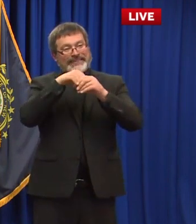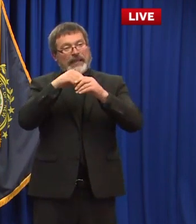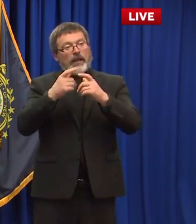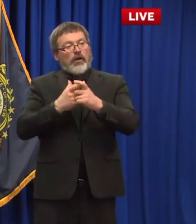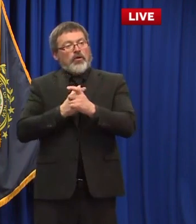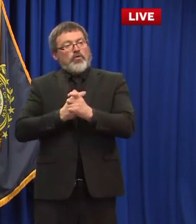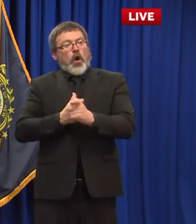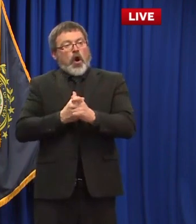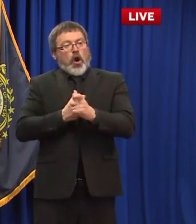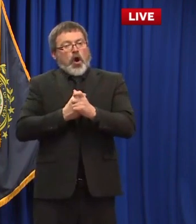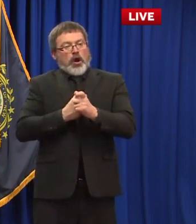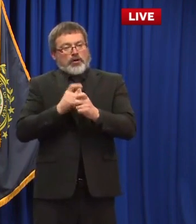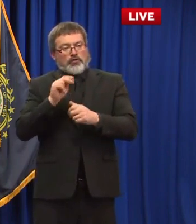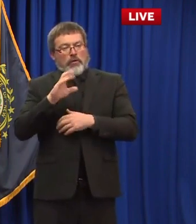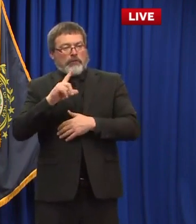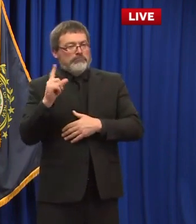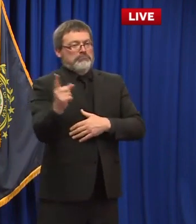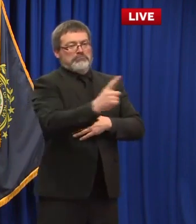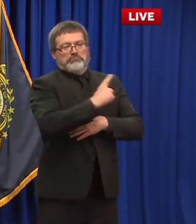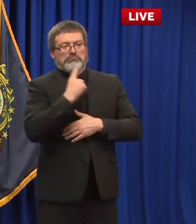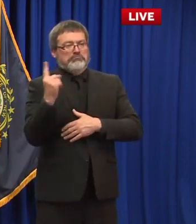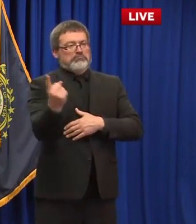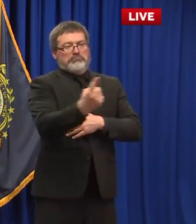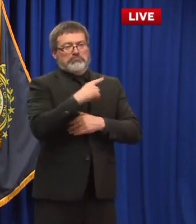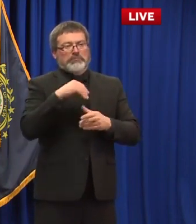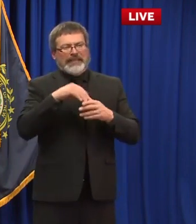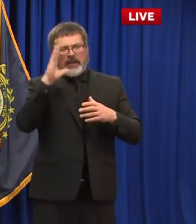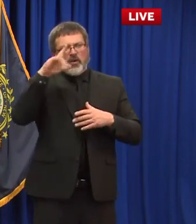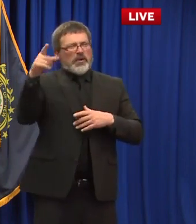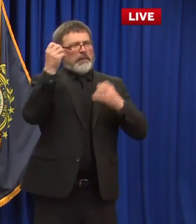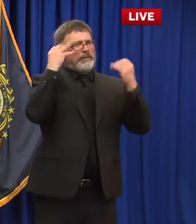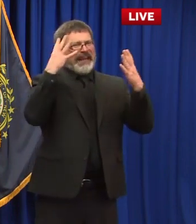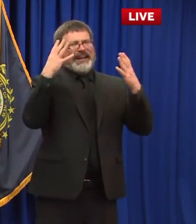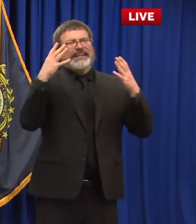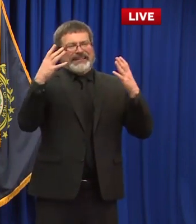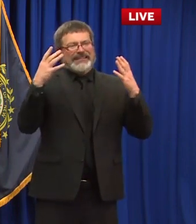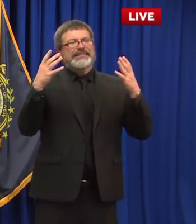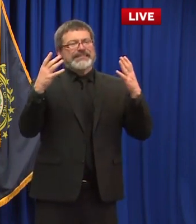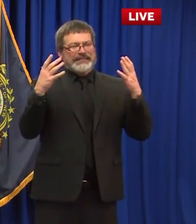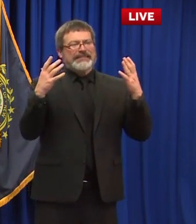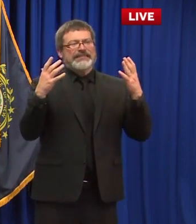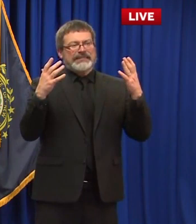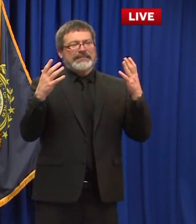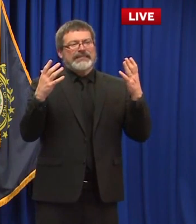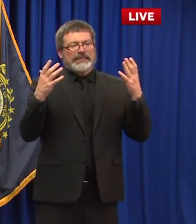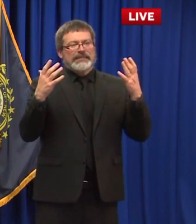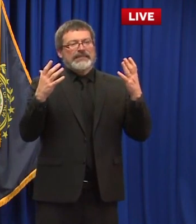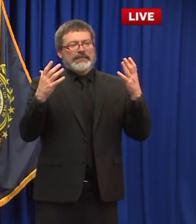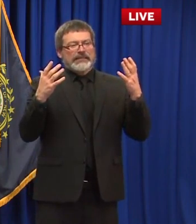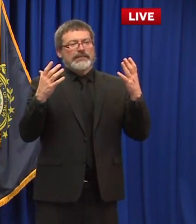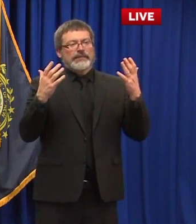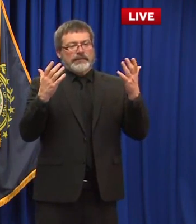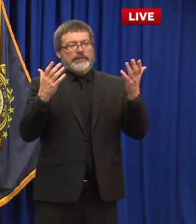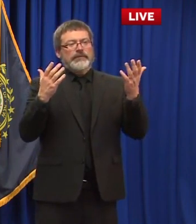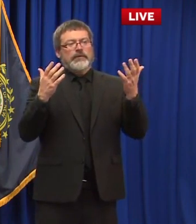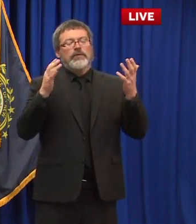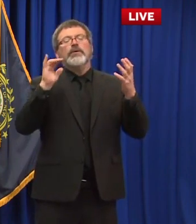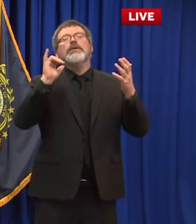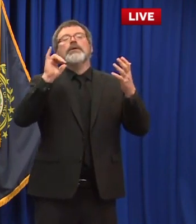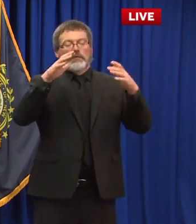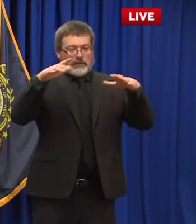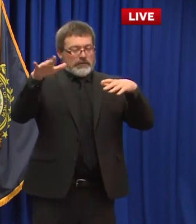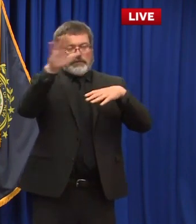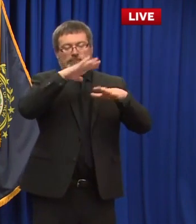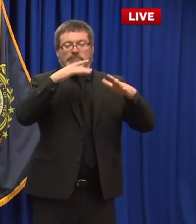angst to get that going again uh nowhere in the northeast is that happening nowhere and um so we have to be cautious of that uh going forward